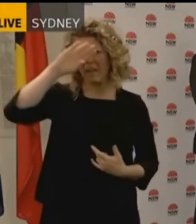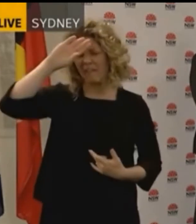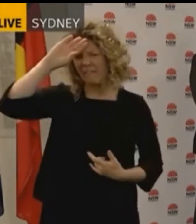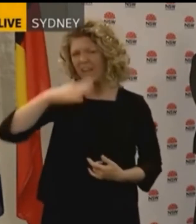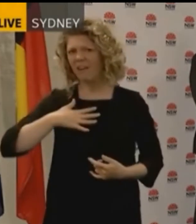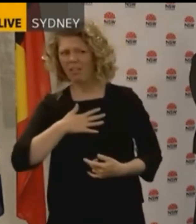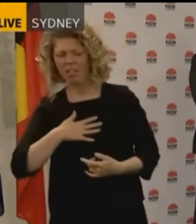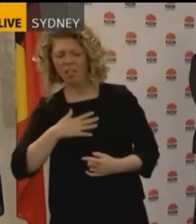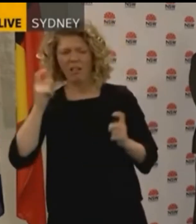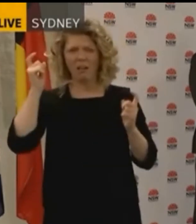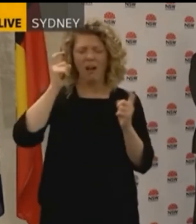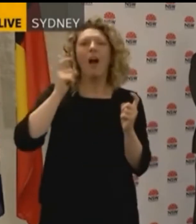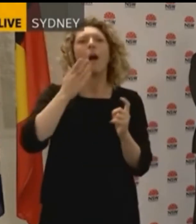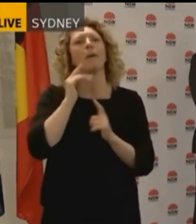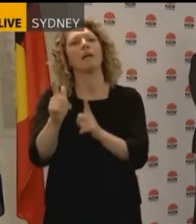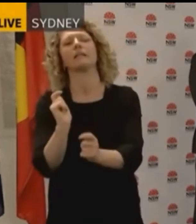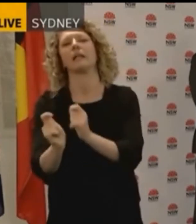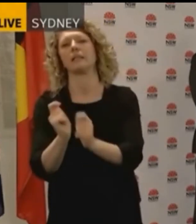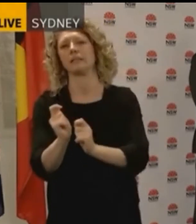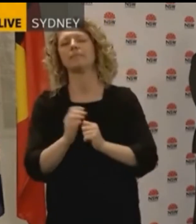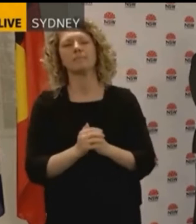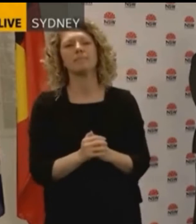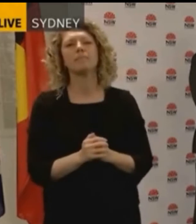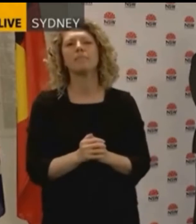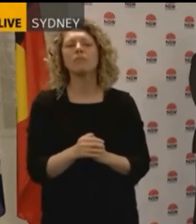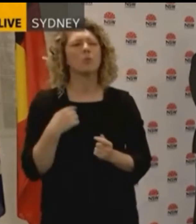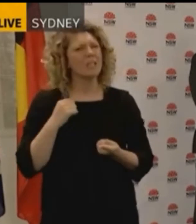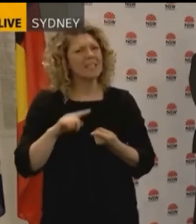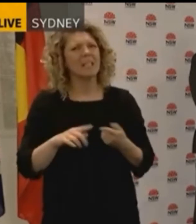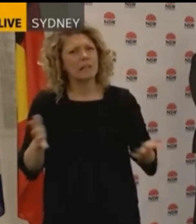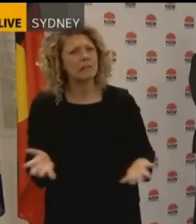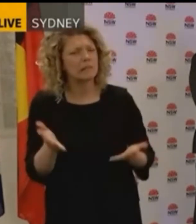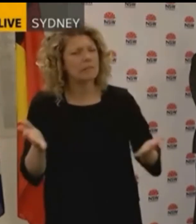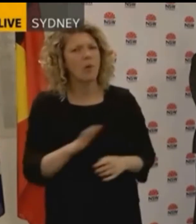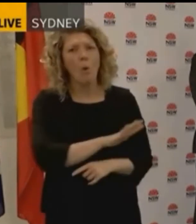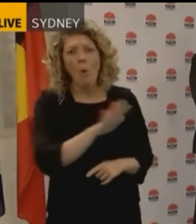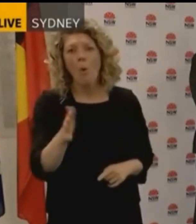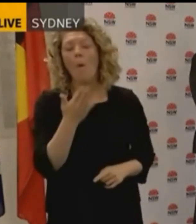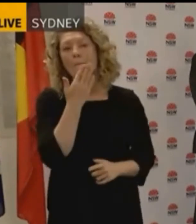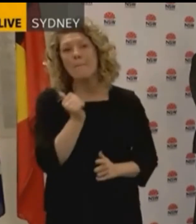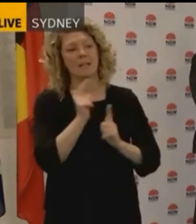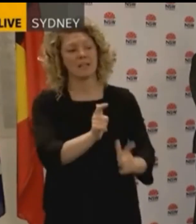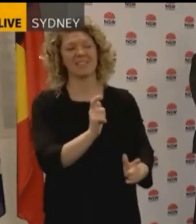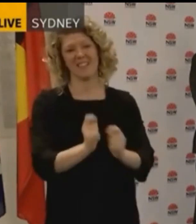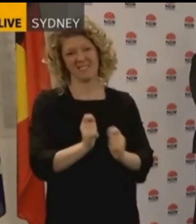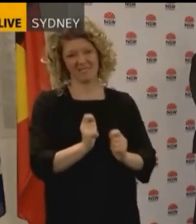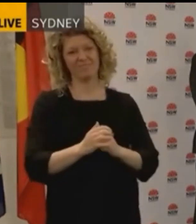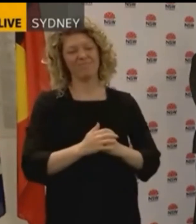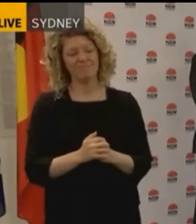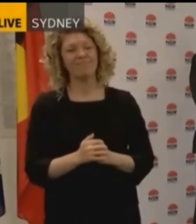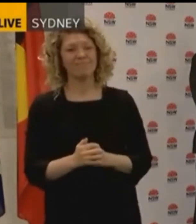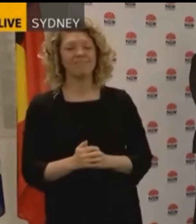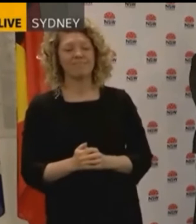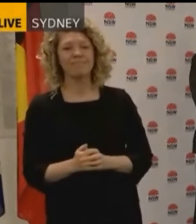but we think that this additional information should continue to urge people in that area to come forward for testing.